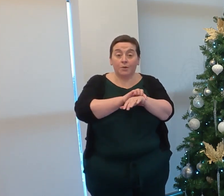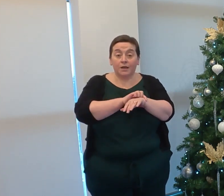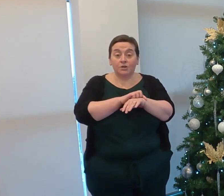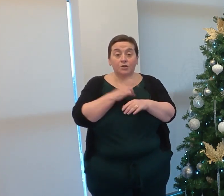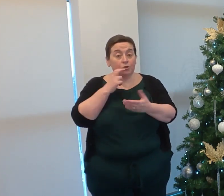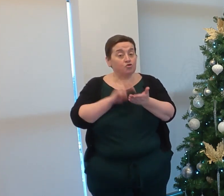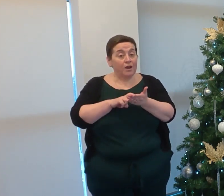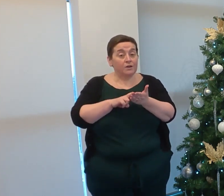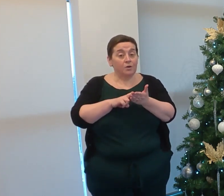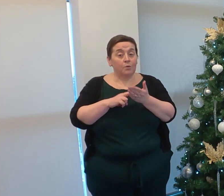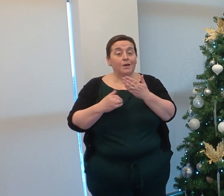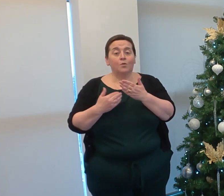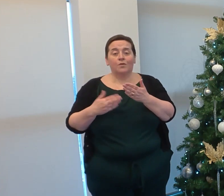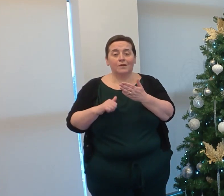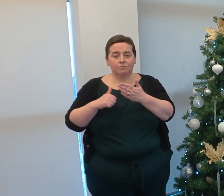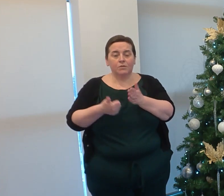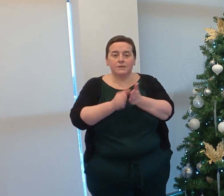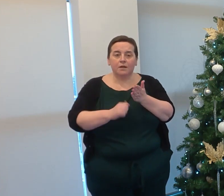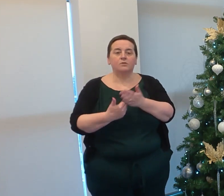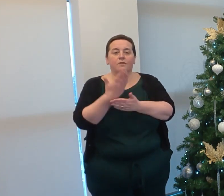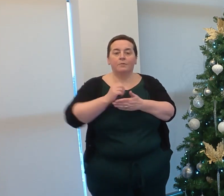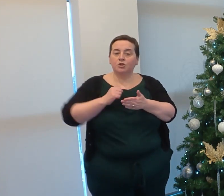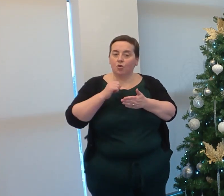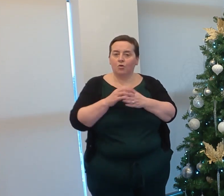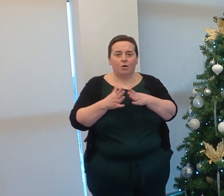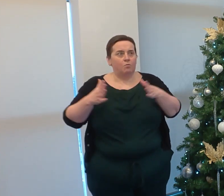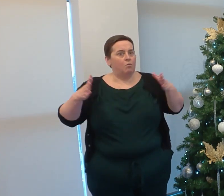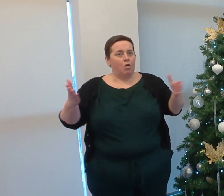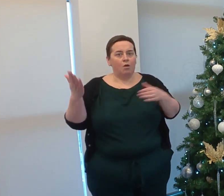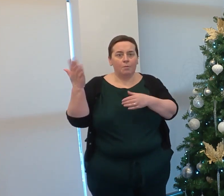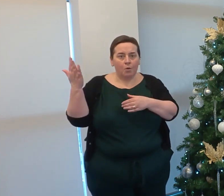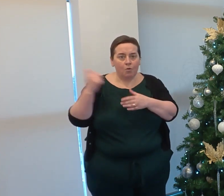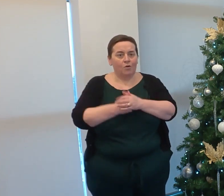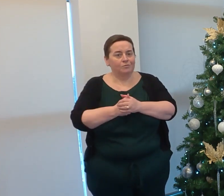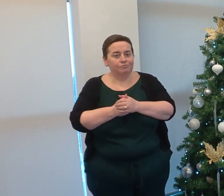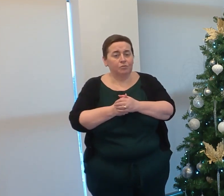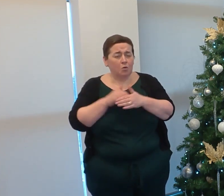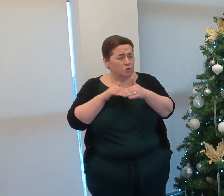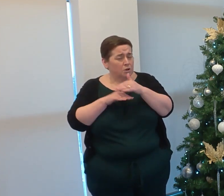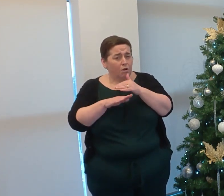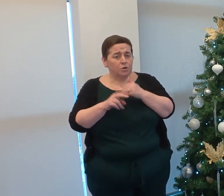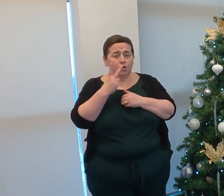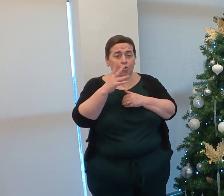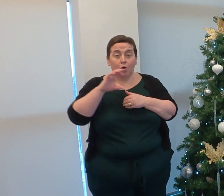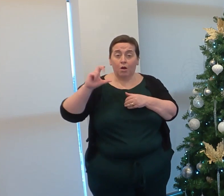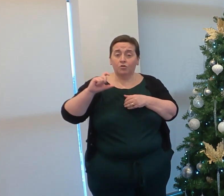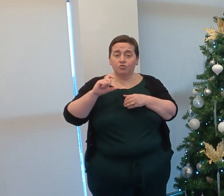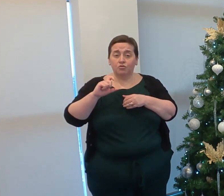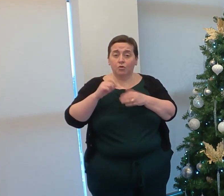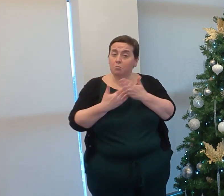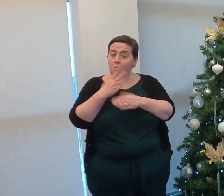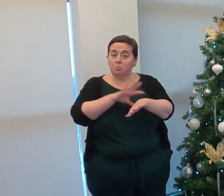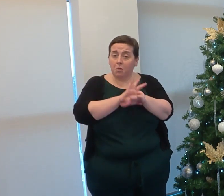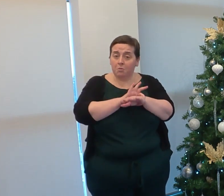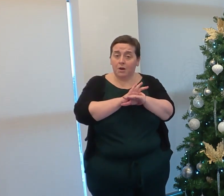modern apprenticeship contract with Skills Development Scotland is larger than it has ever been, with just under